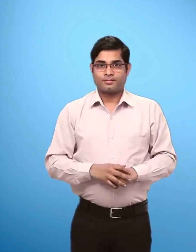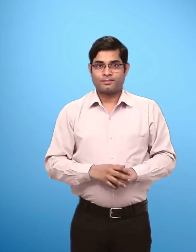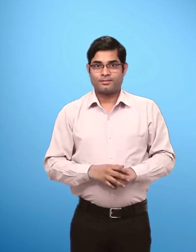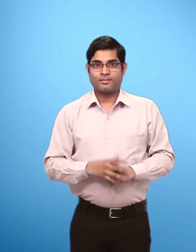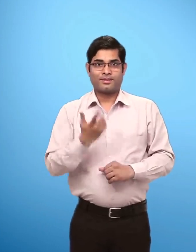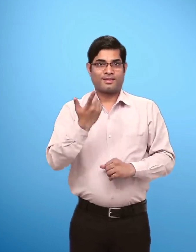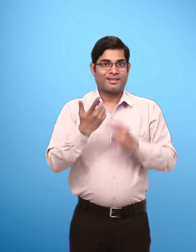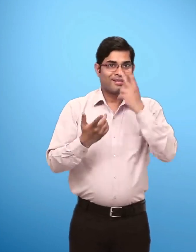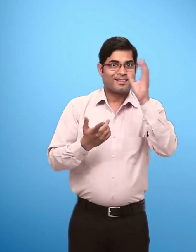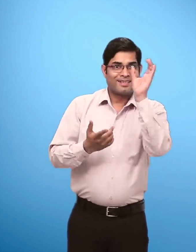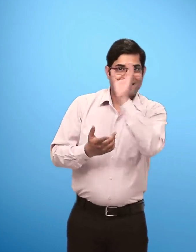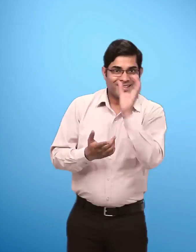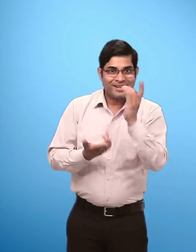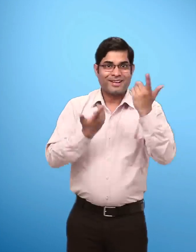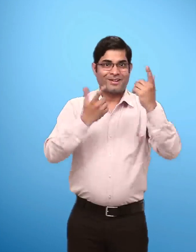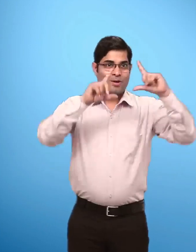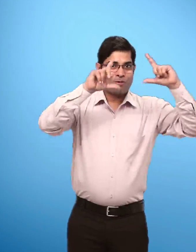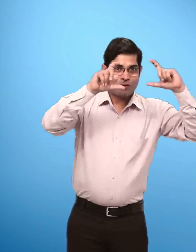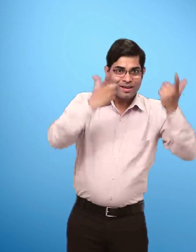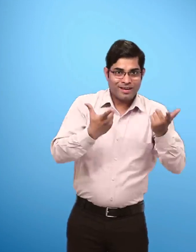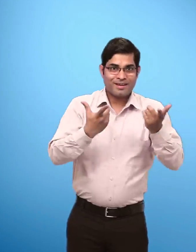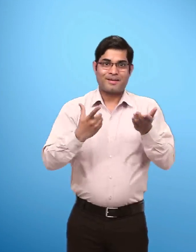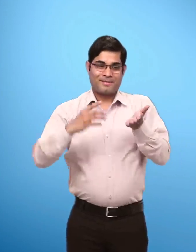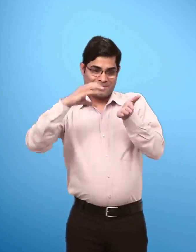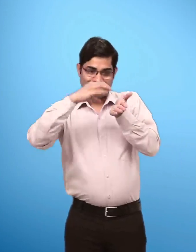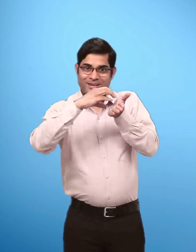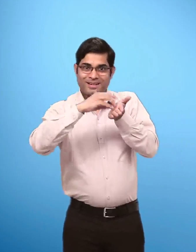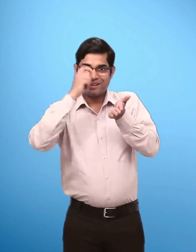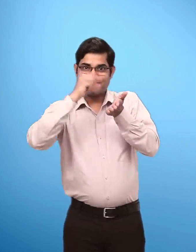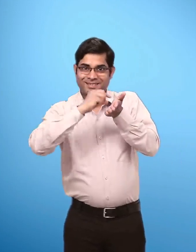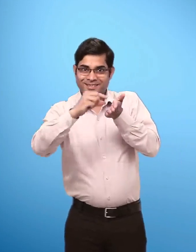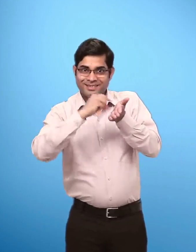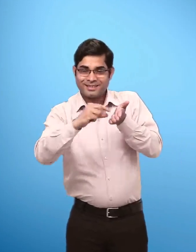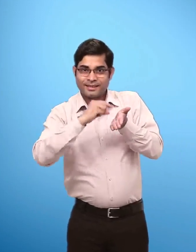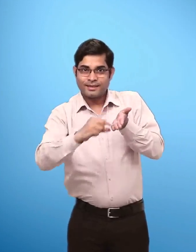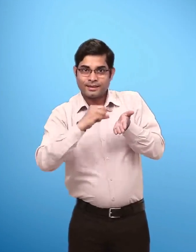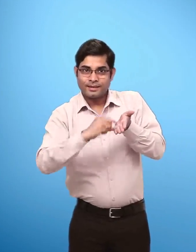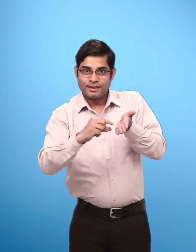Each part has a picture And some text And